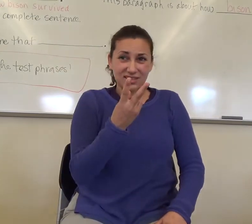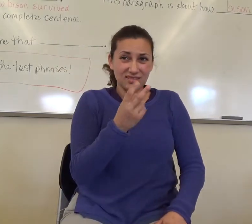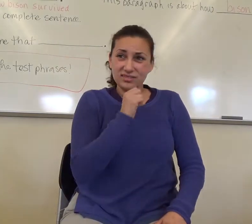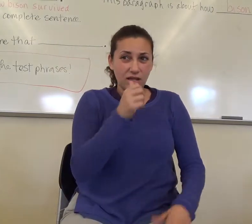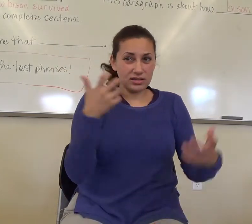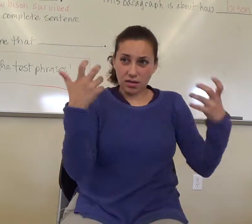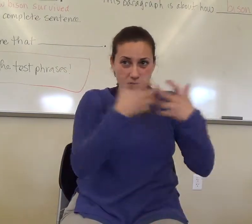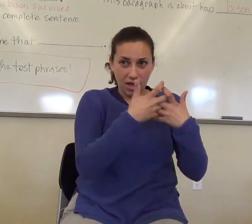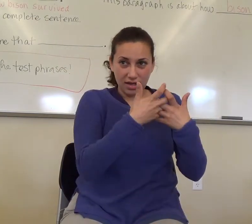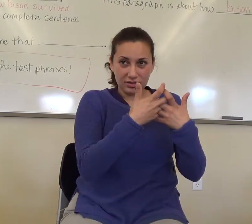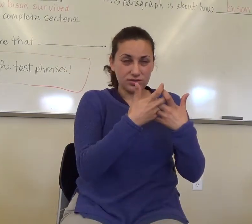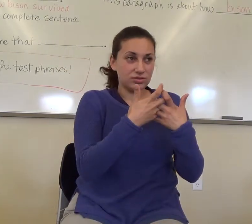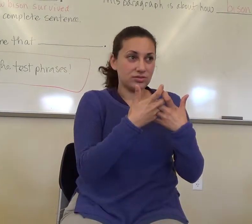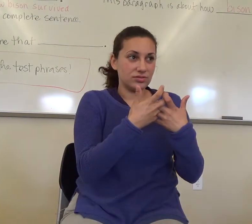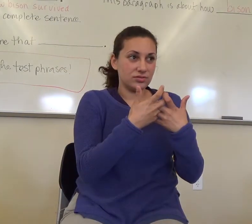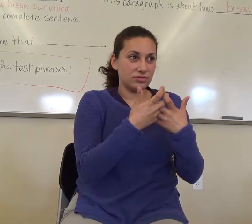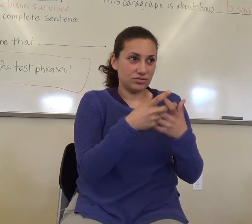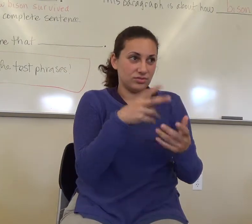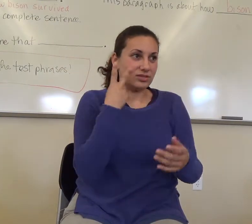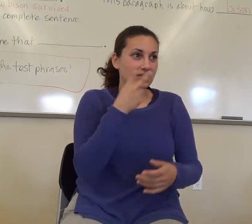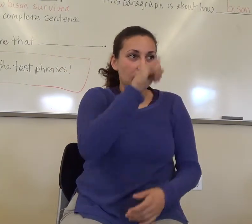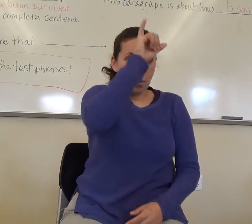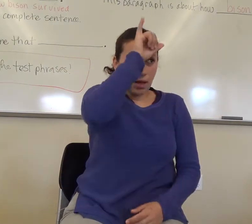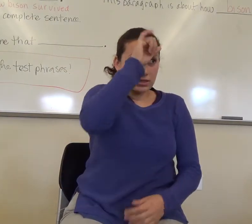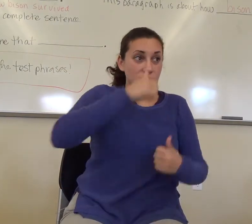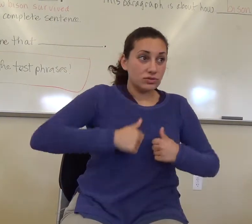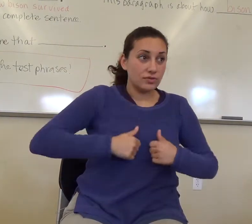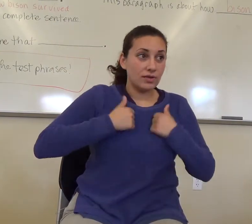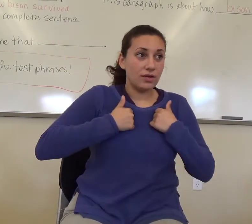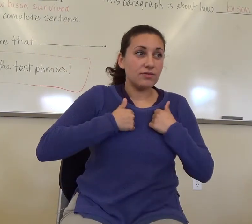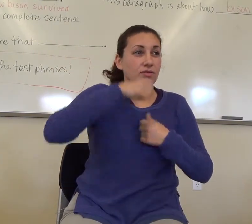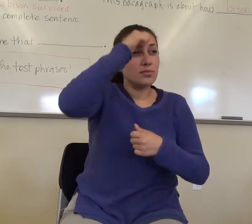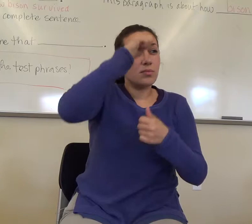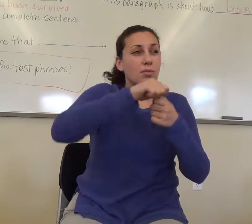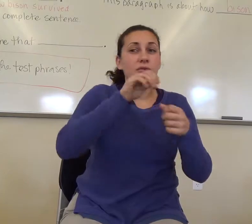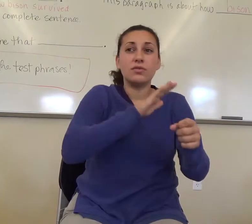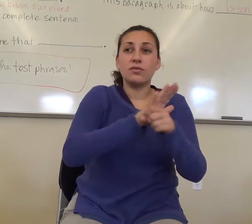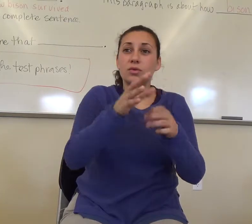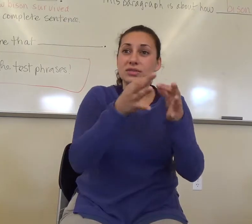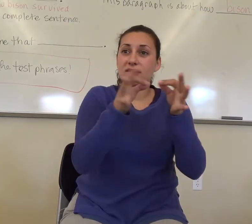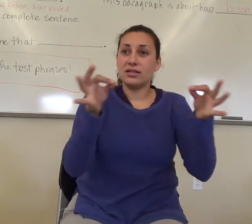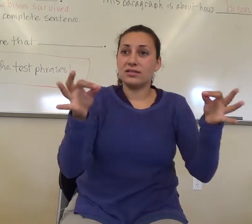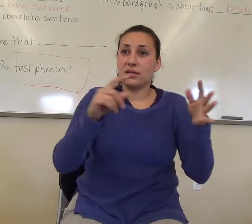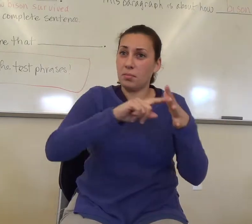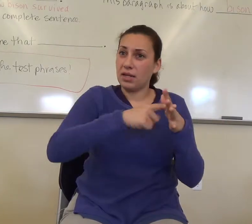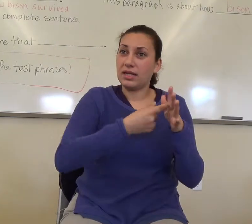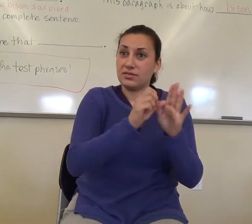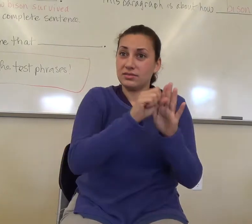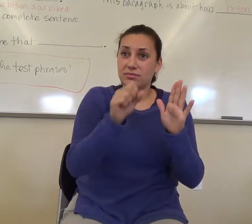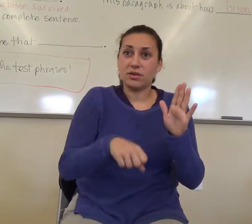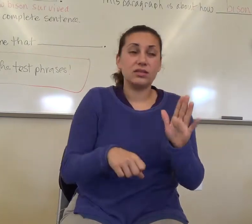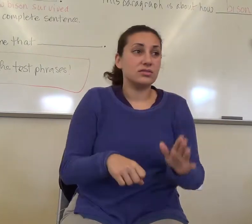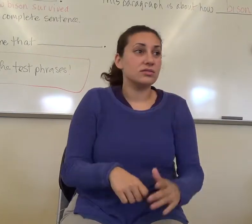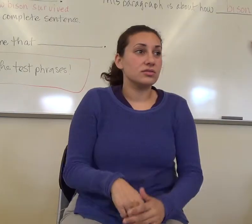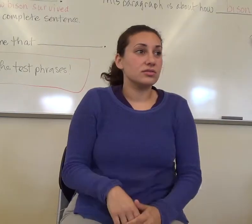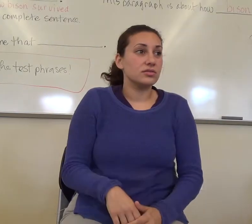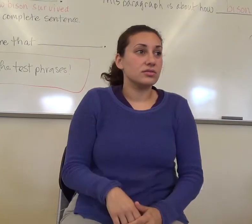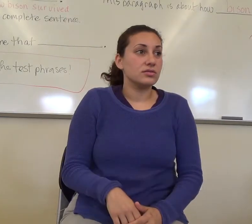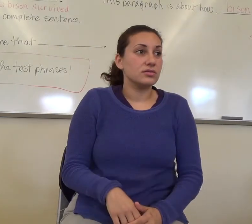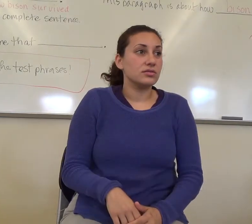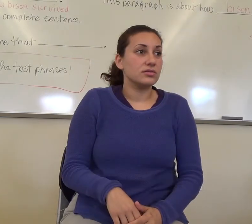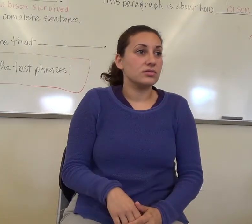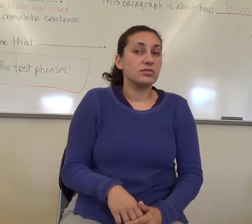That, just those two words. Remember back to our complete sentences at the very beginning? That's why I do that at the very beginning.